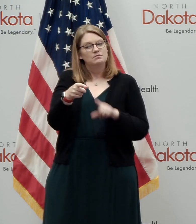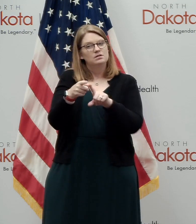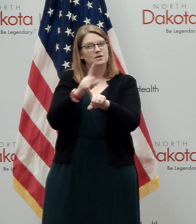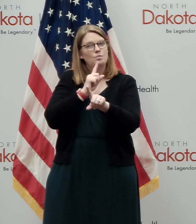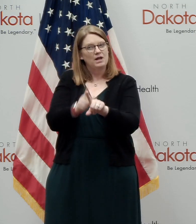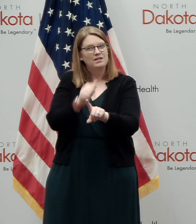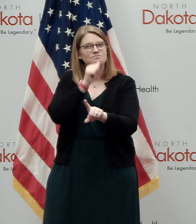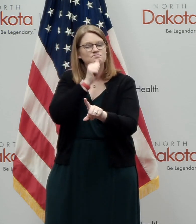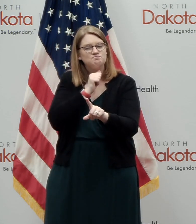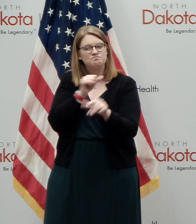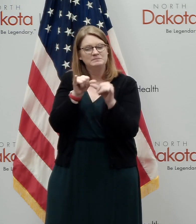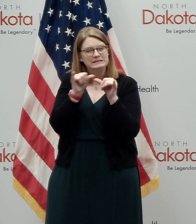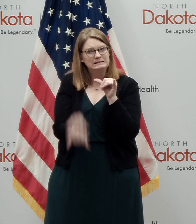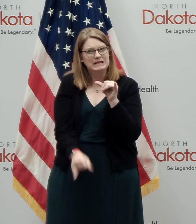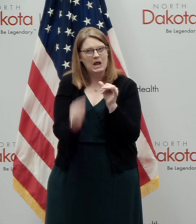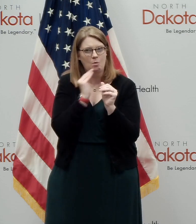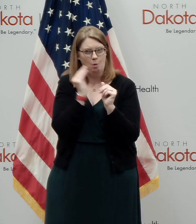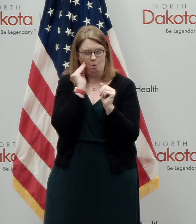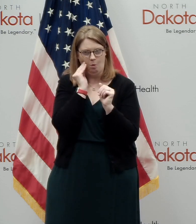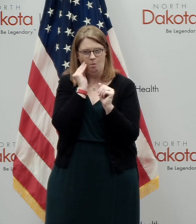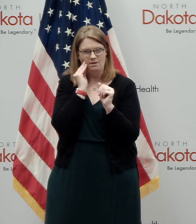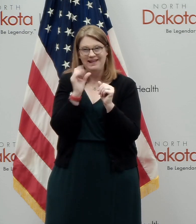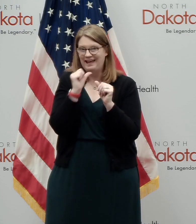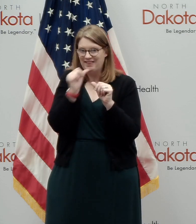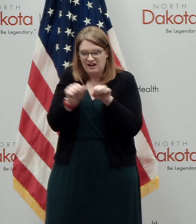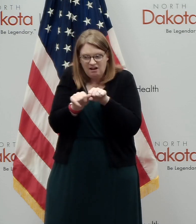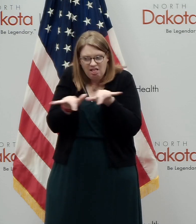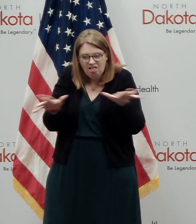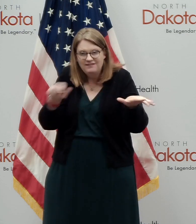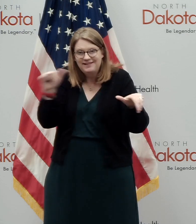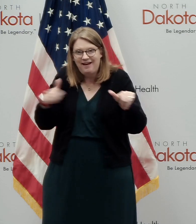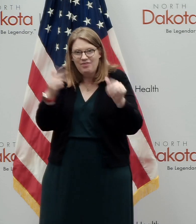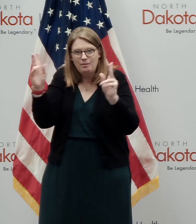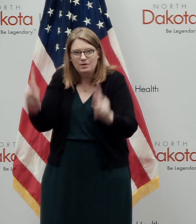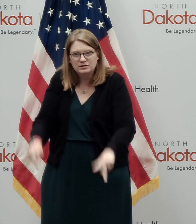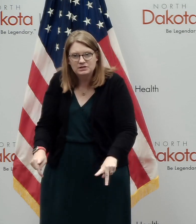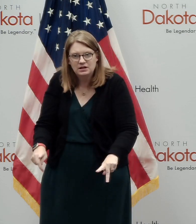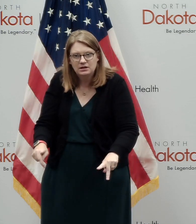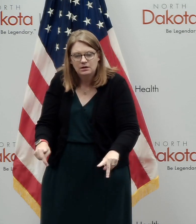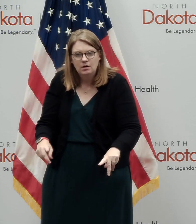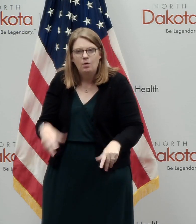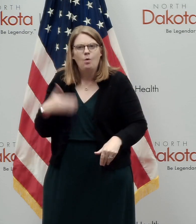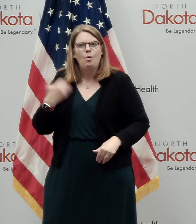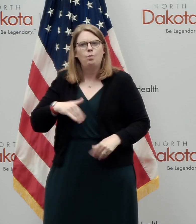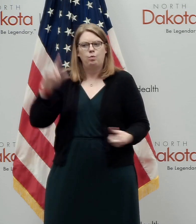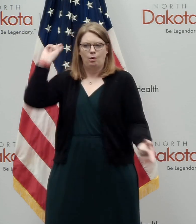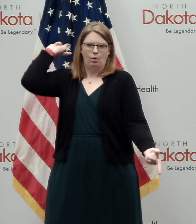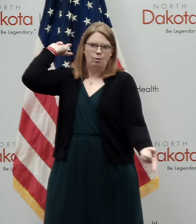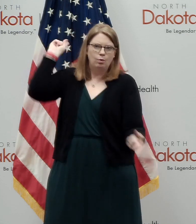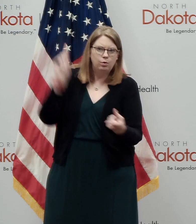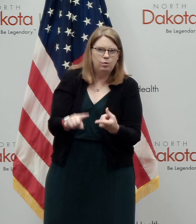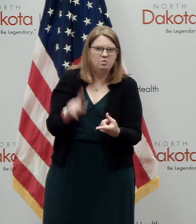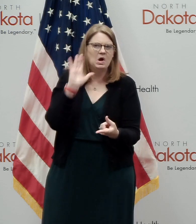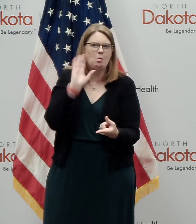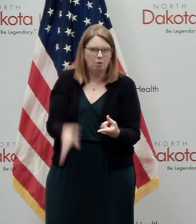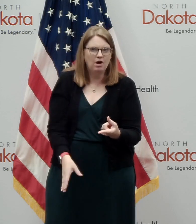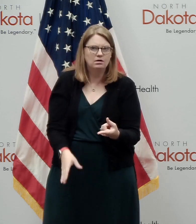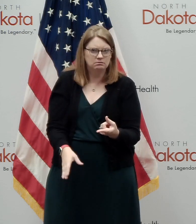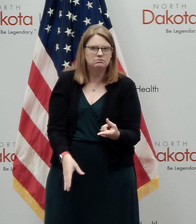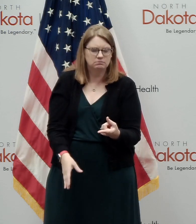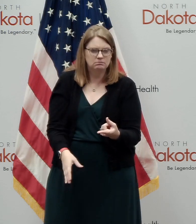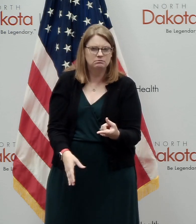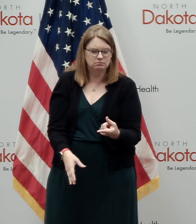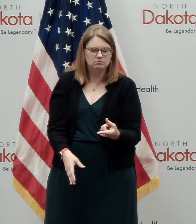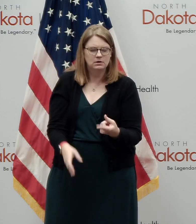making sure they didn't infect anybody else, we could take this virus down dramatically in a hurry. And so again,